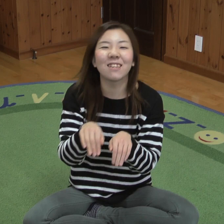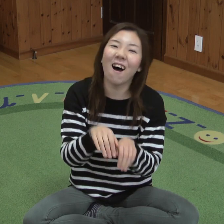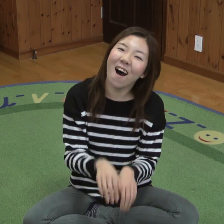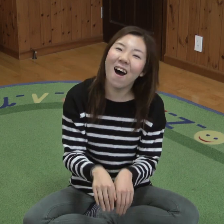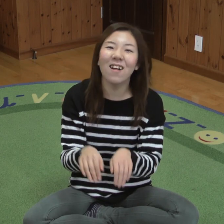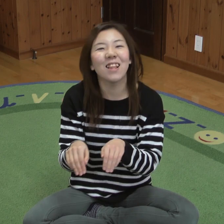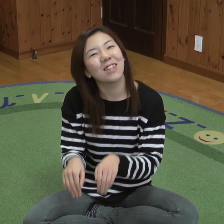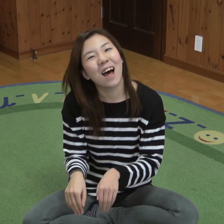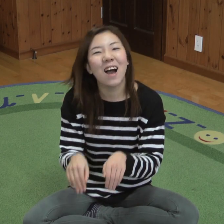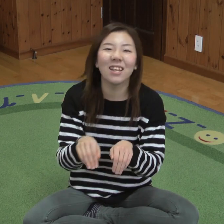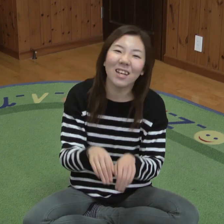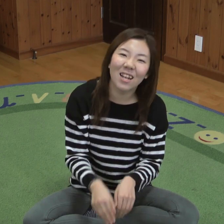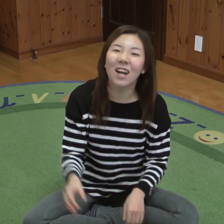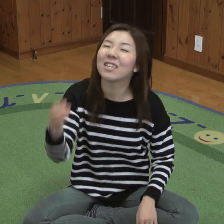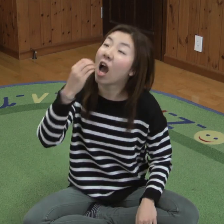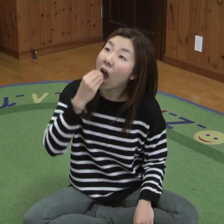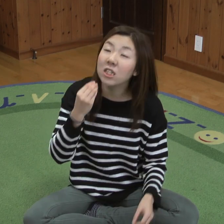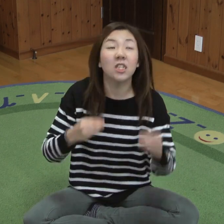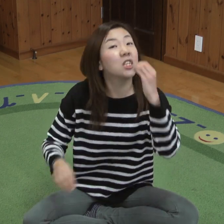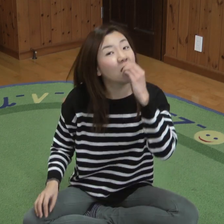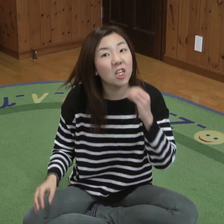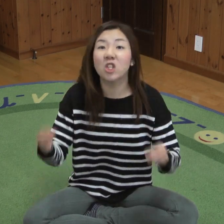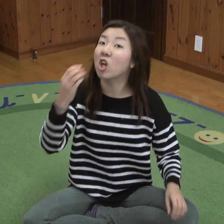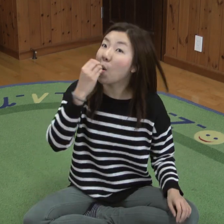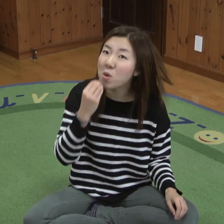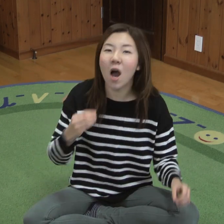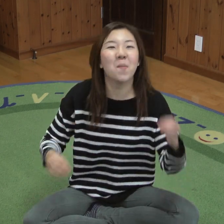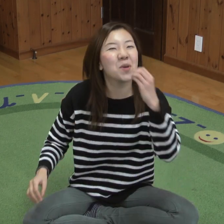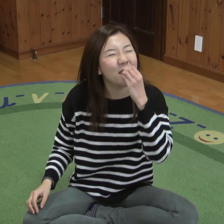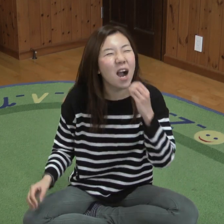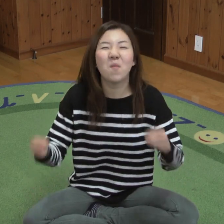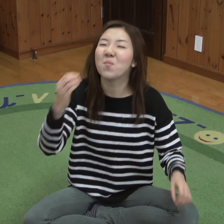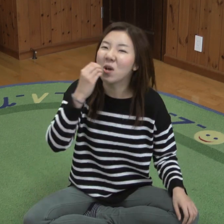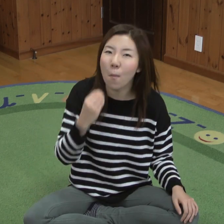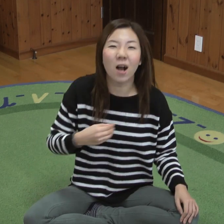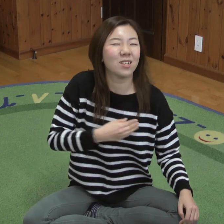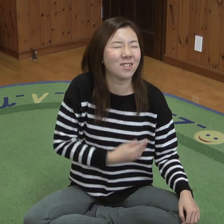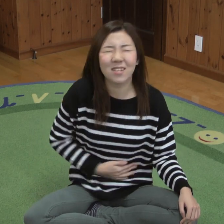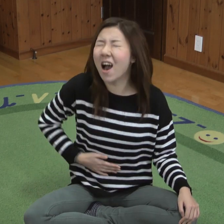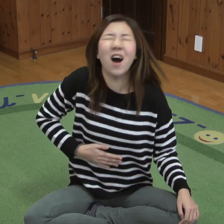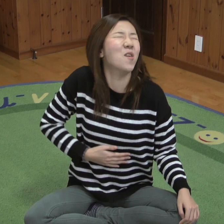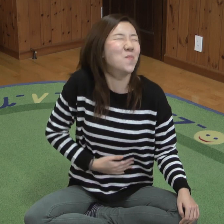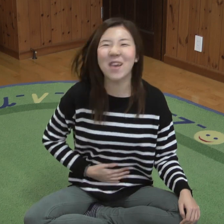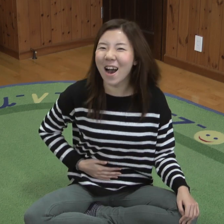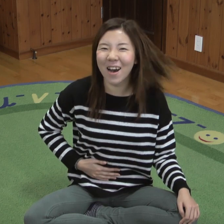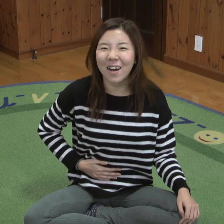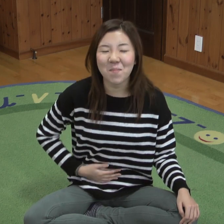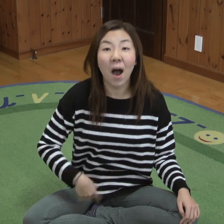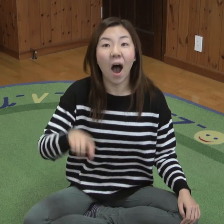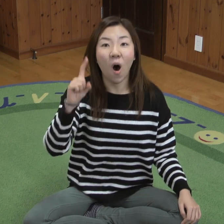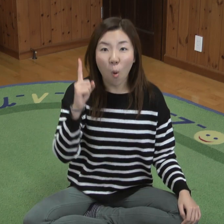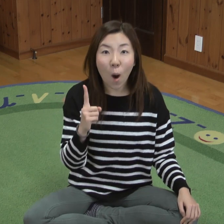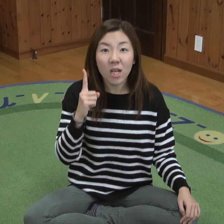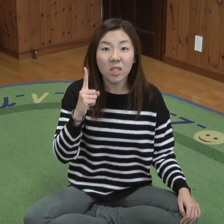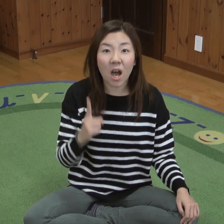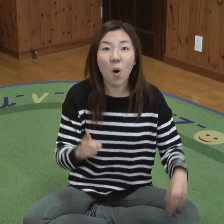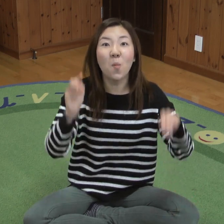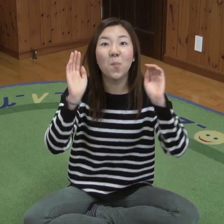on a tiny log Eating some yummy, yummy bugs. Yum, yum! One jumped